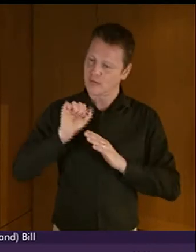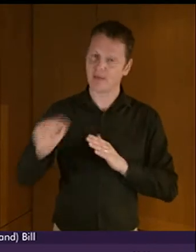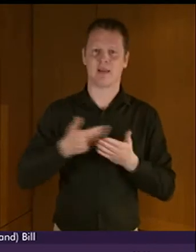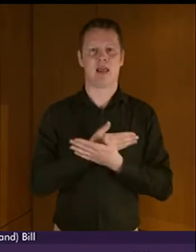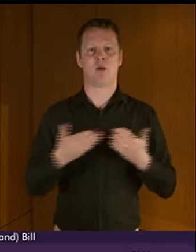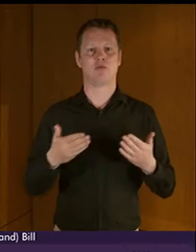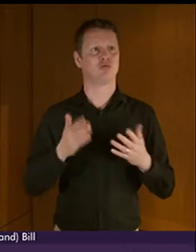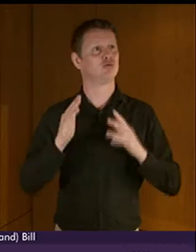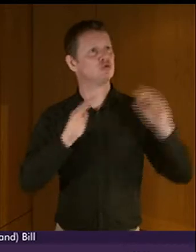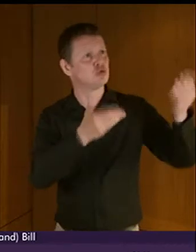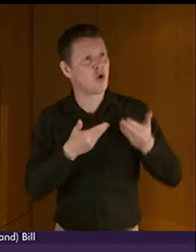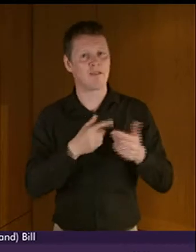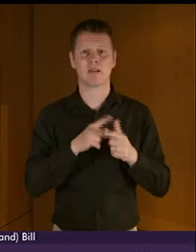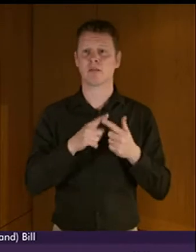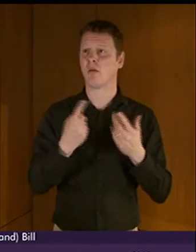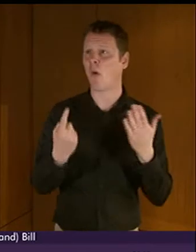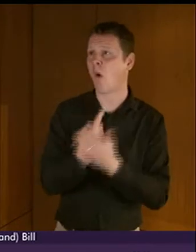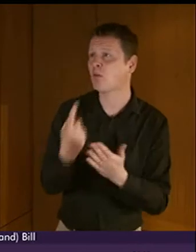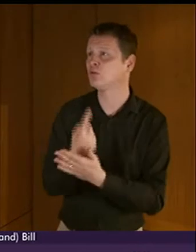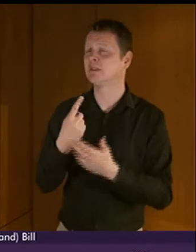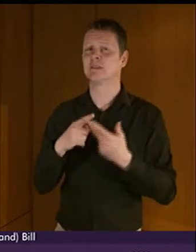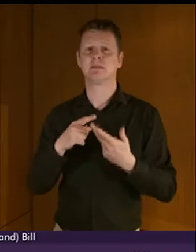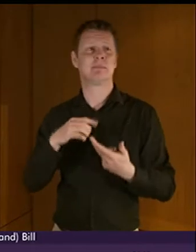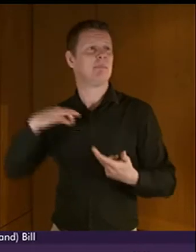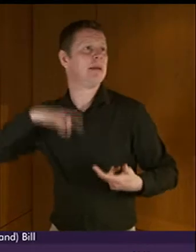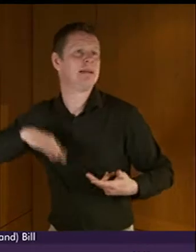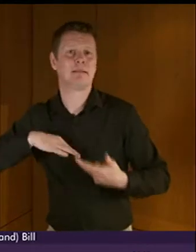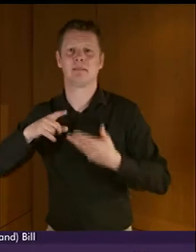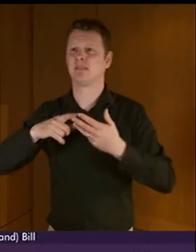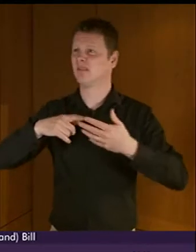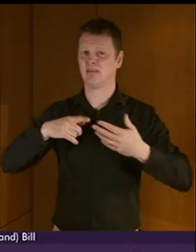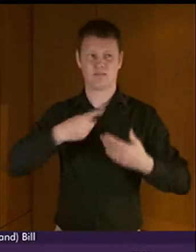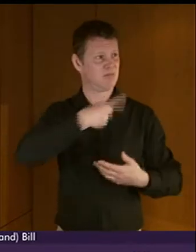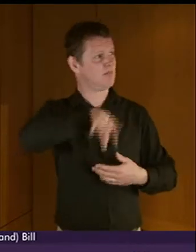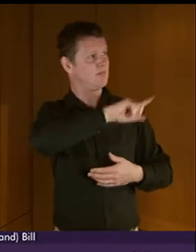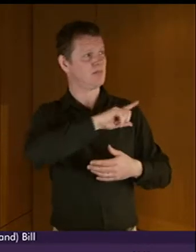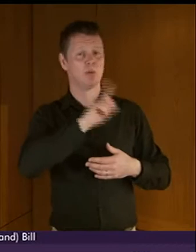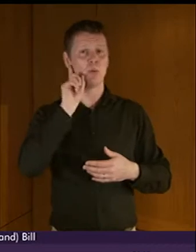opportunities, benefits, things that most of us take for granted.